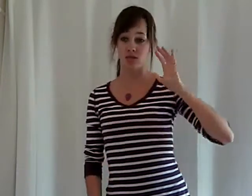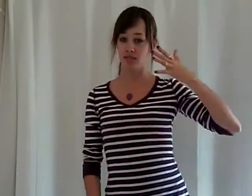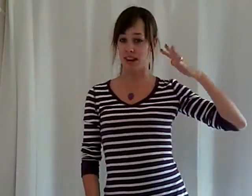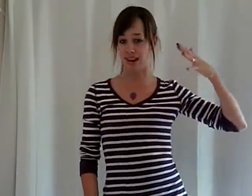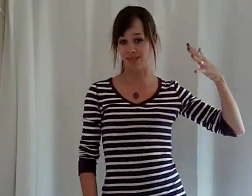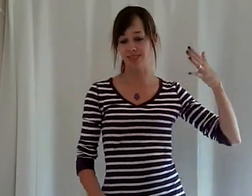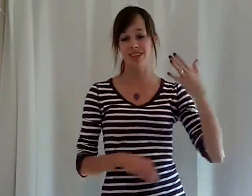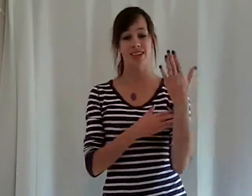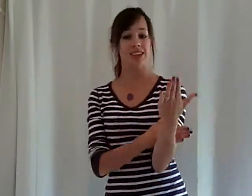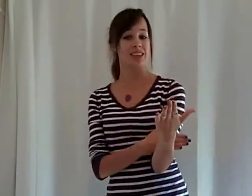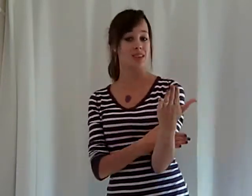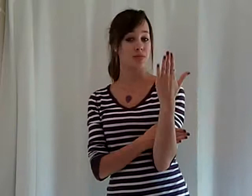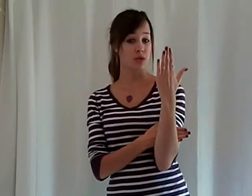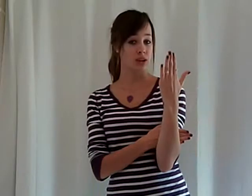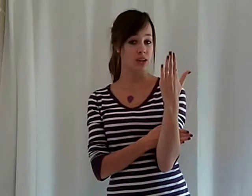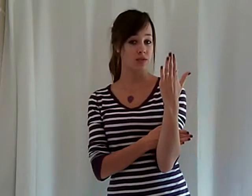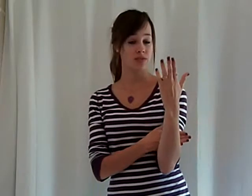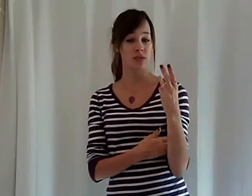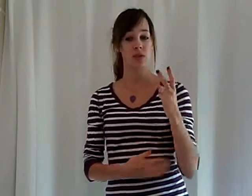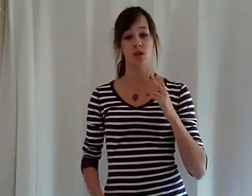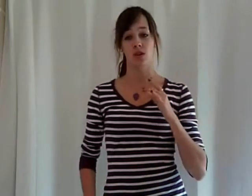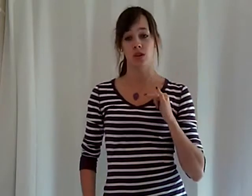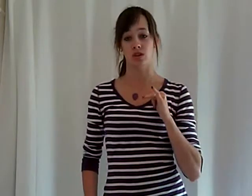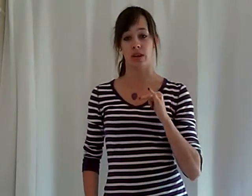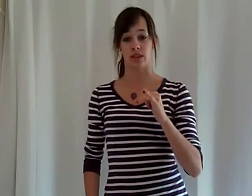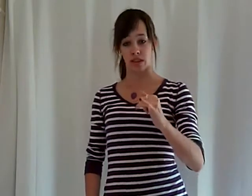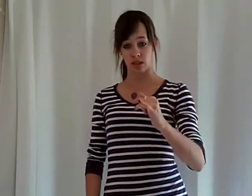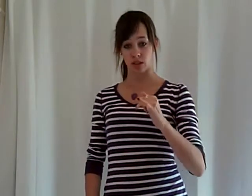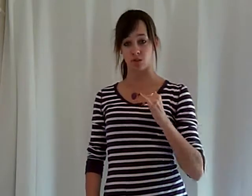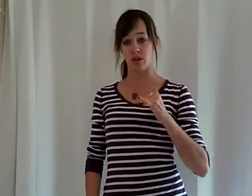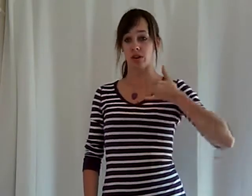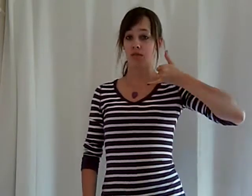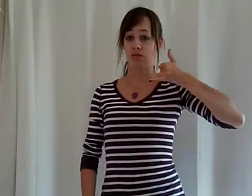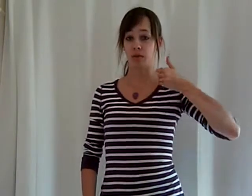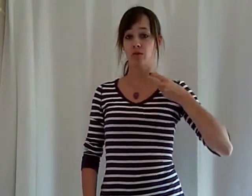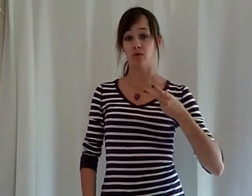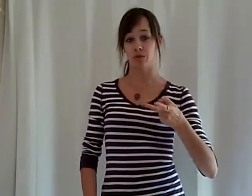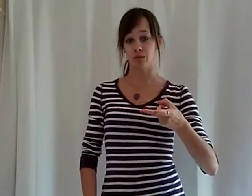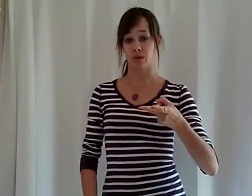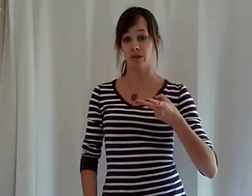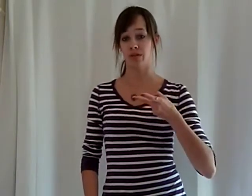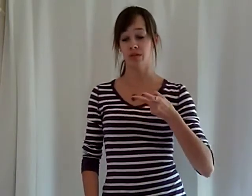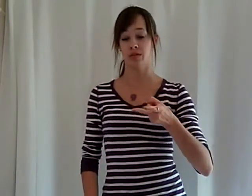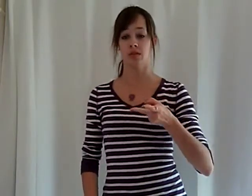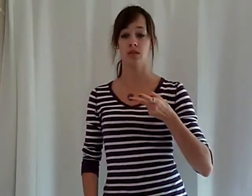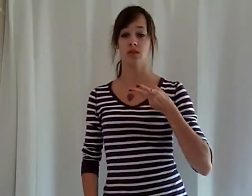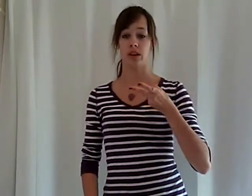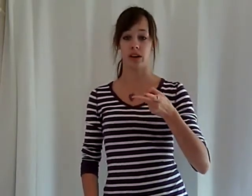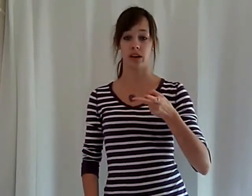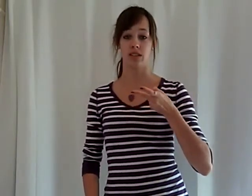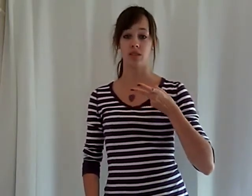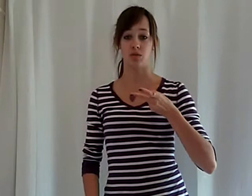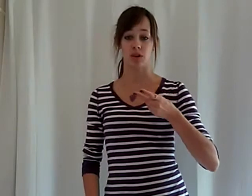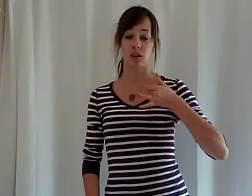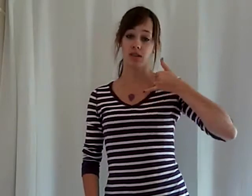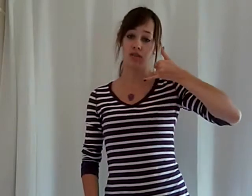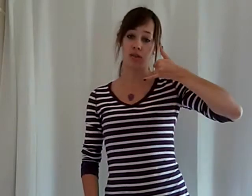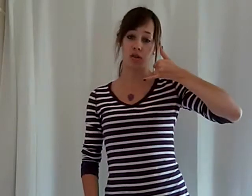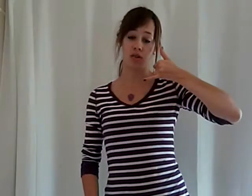sound in the morning. You're like this, we're on the phone or we're. Like us, we're on the phone.